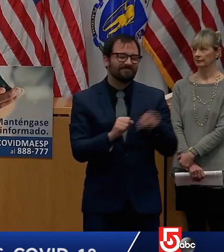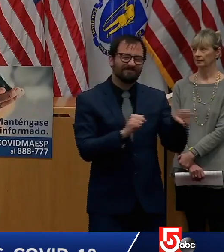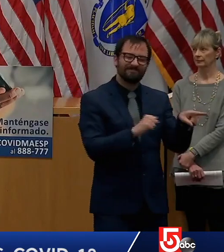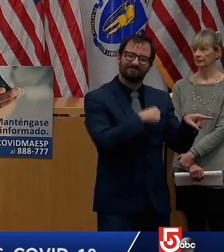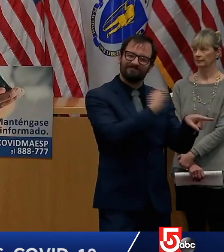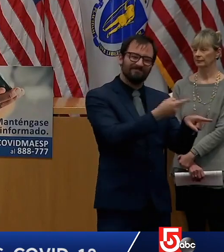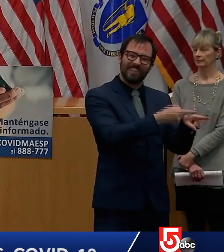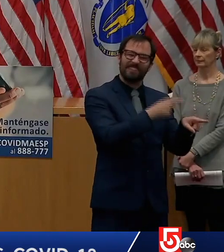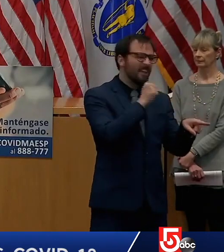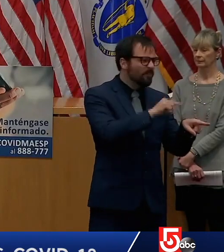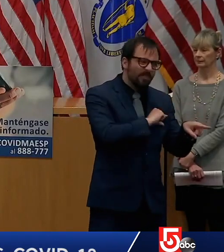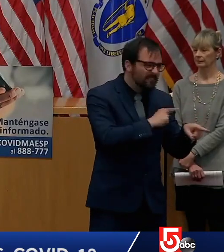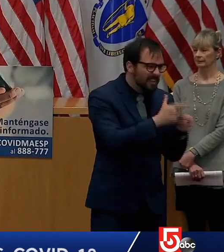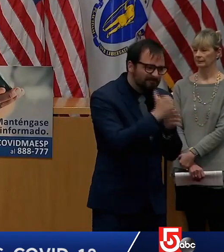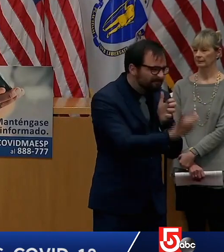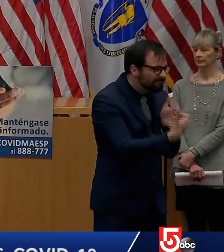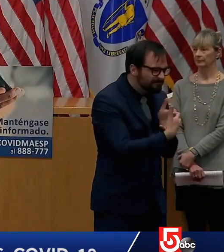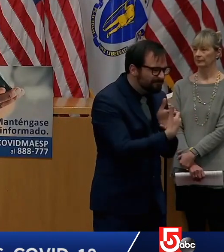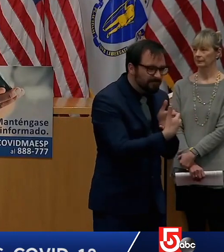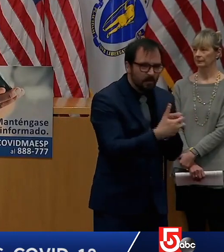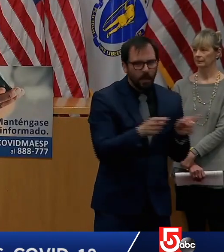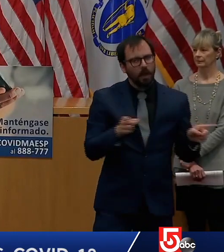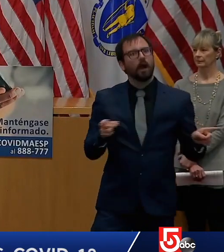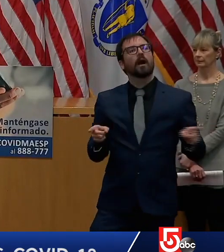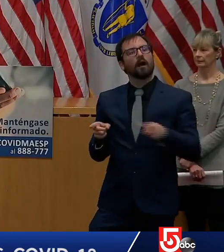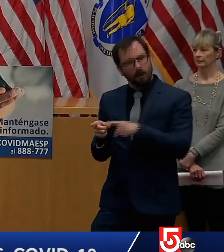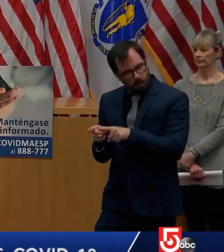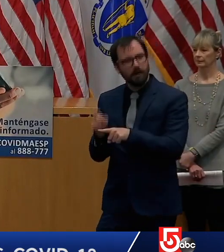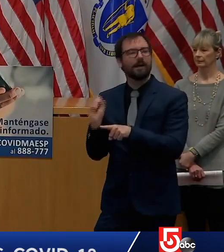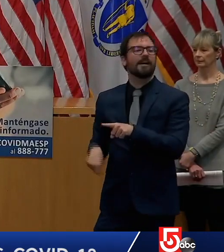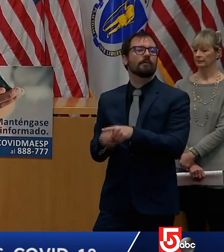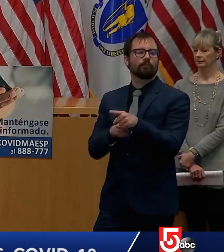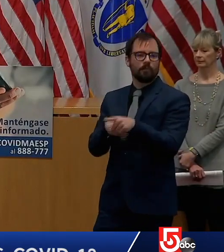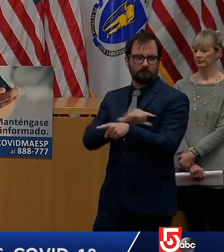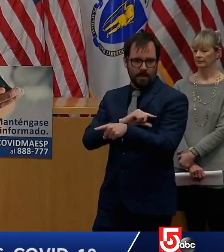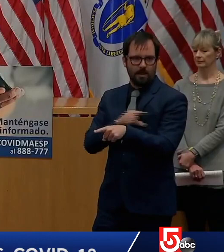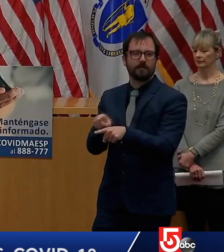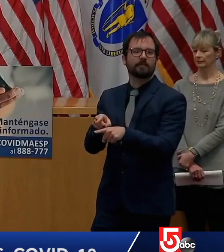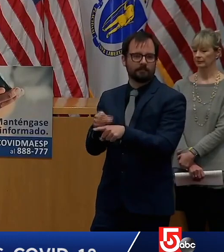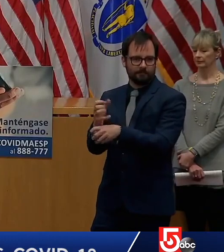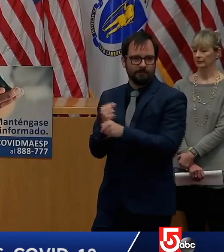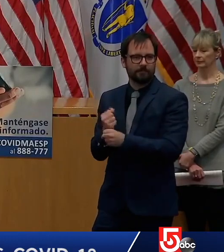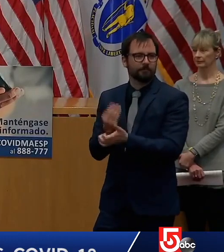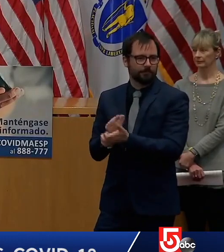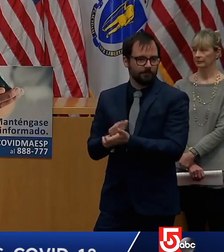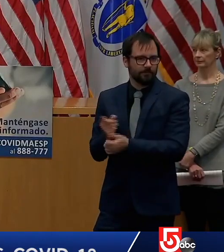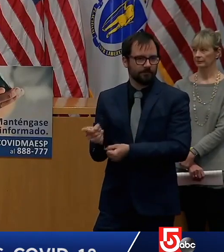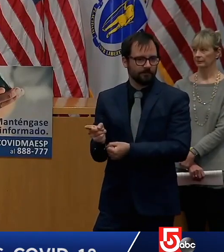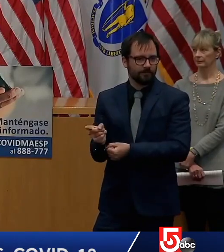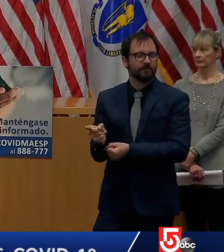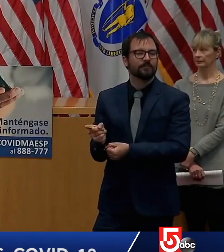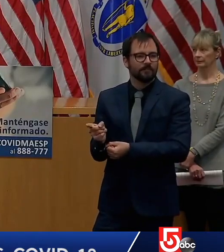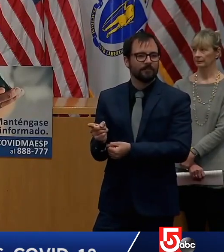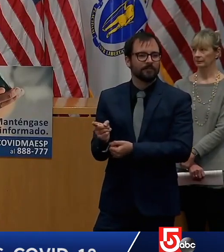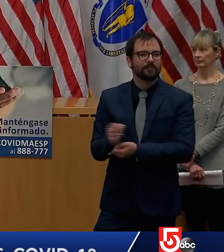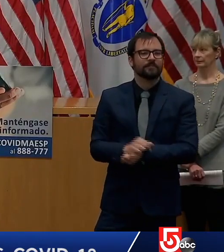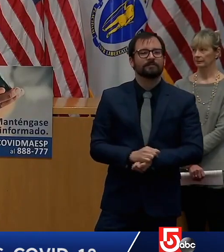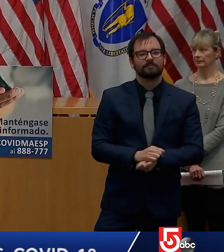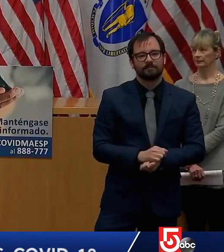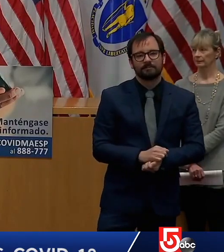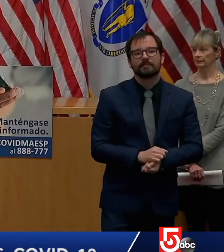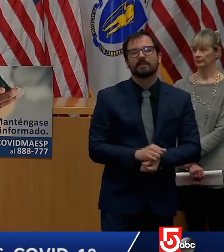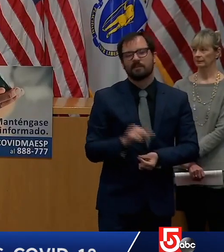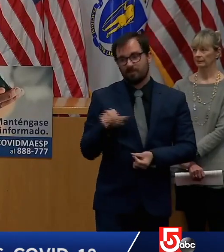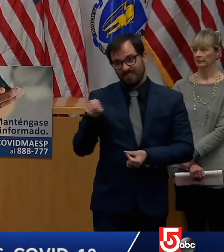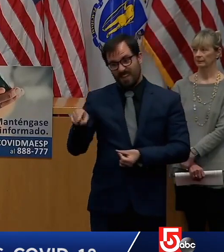don't have a traditional employer relationship set up claimants who qualify will receive weekly benefits that include